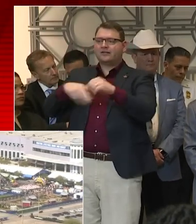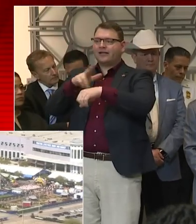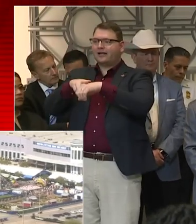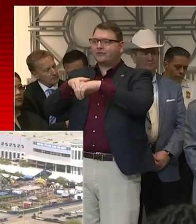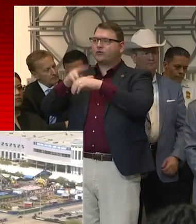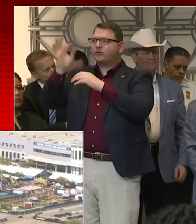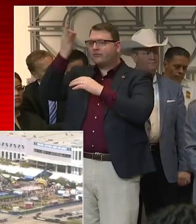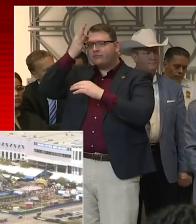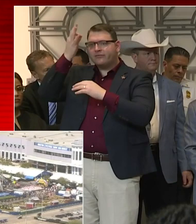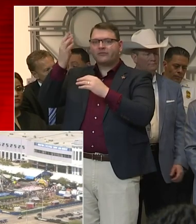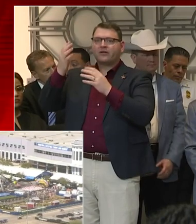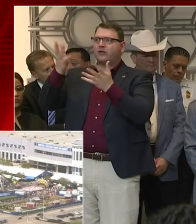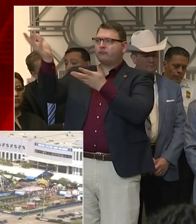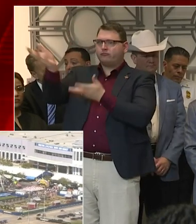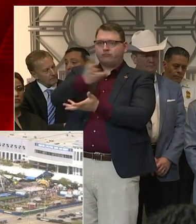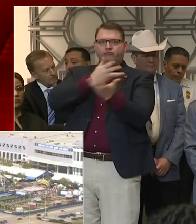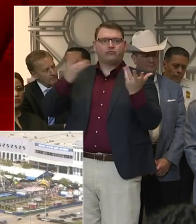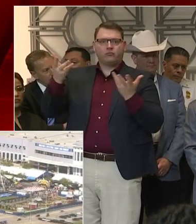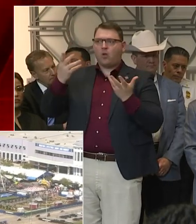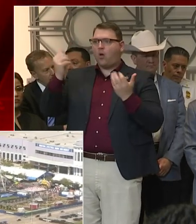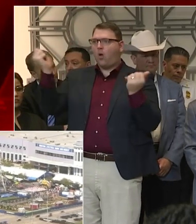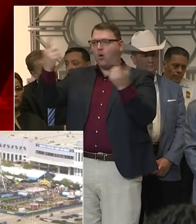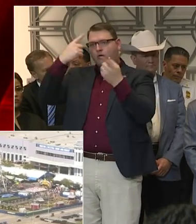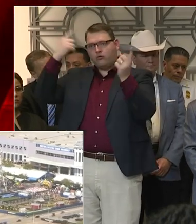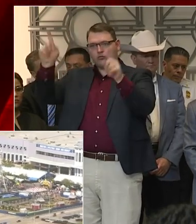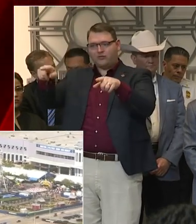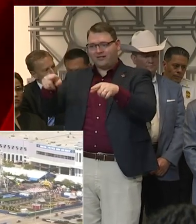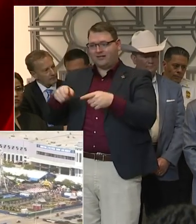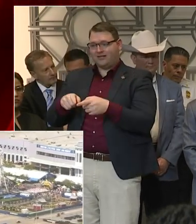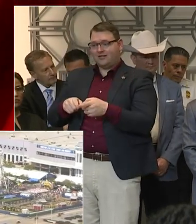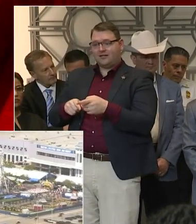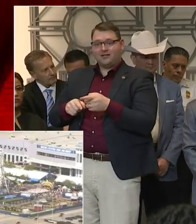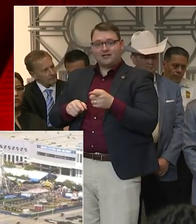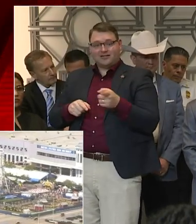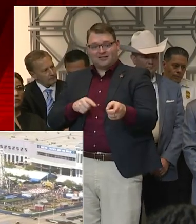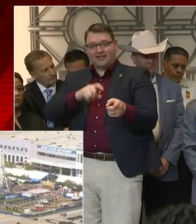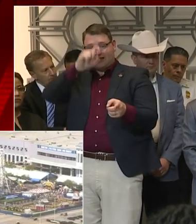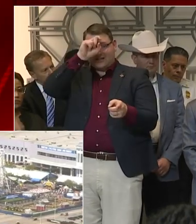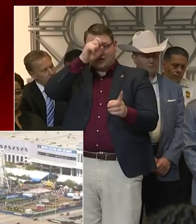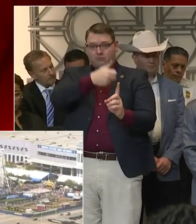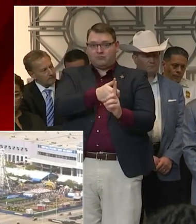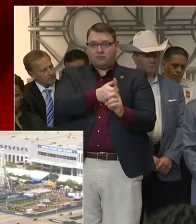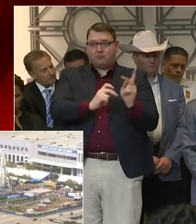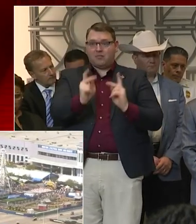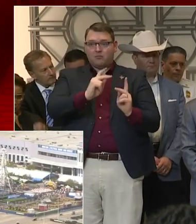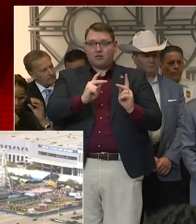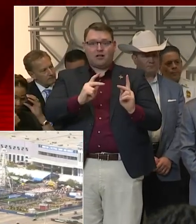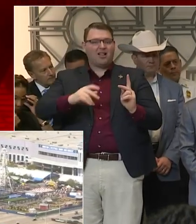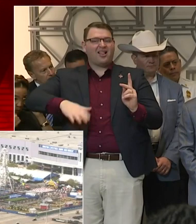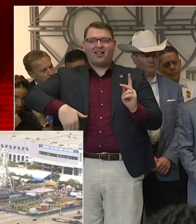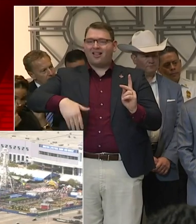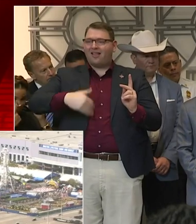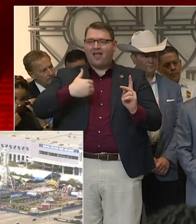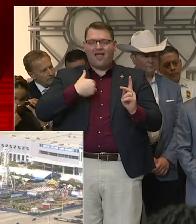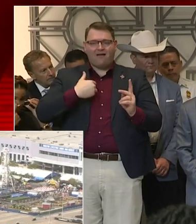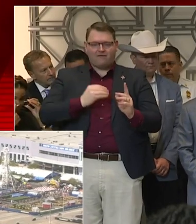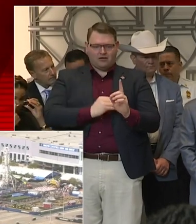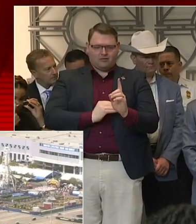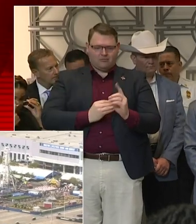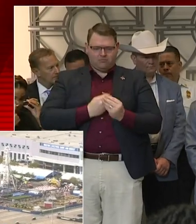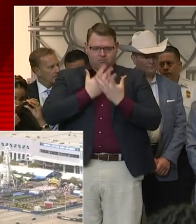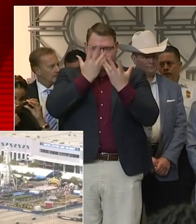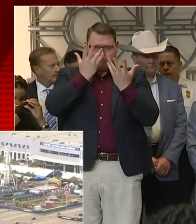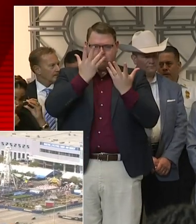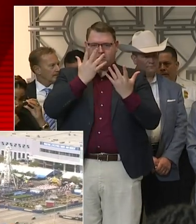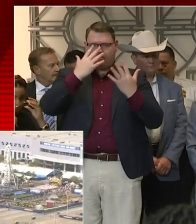county, everybody is in agreement that there were not symptoms at that point. And so that's a decision that the health authorities have made.